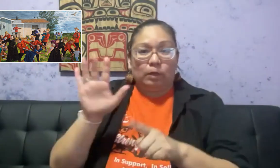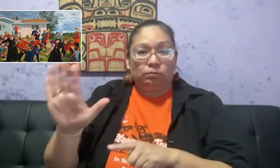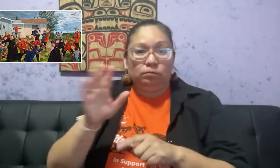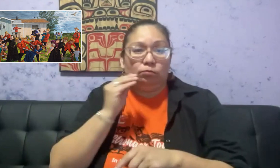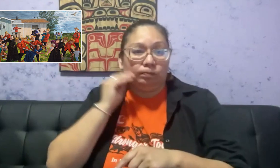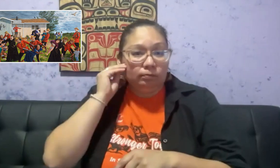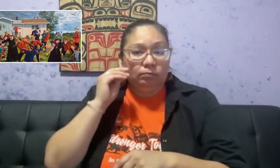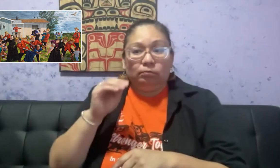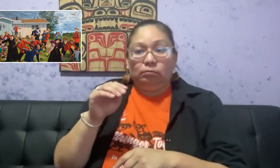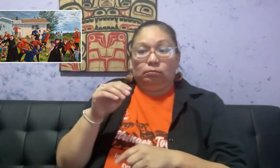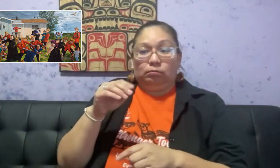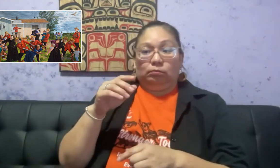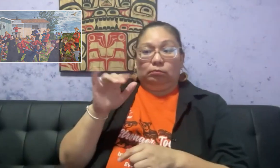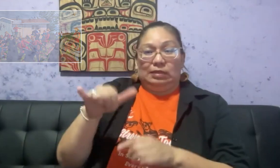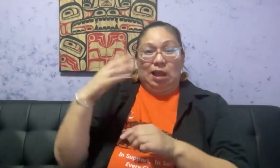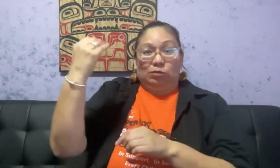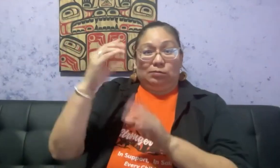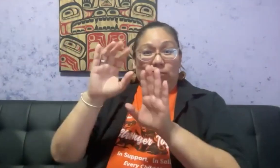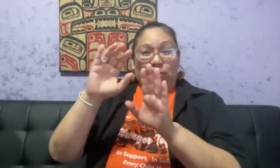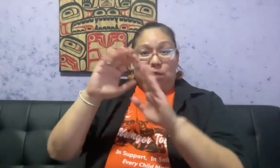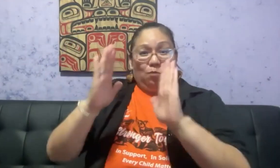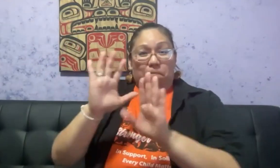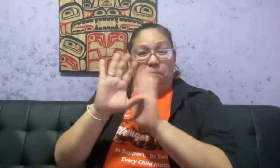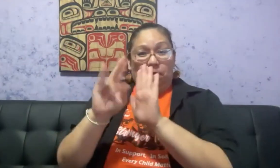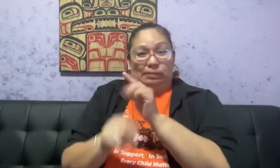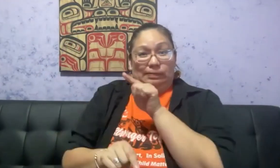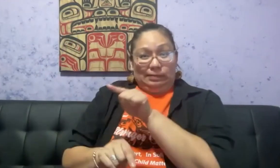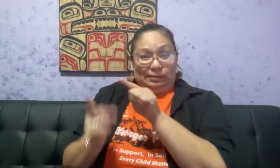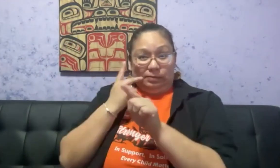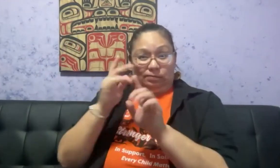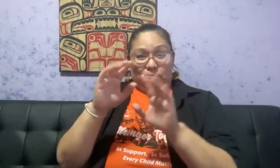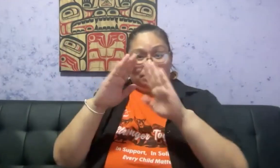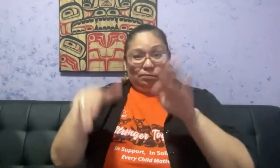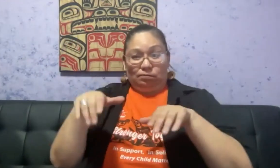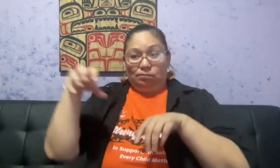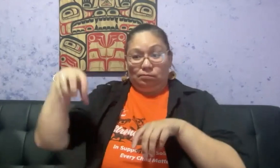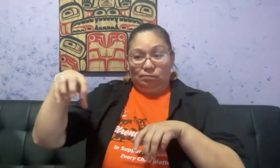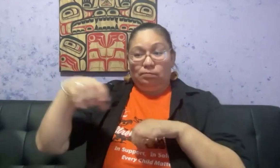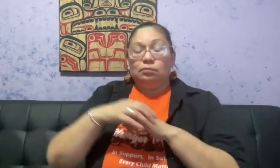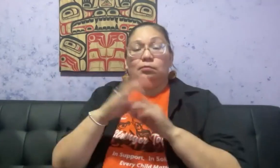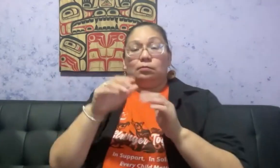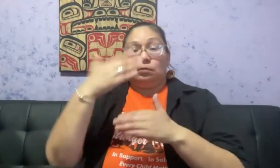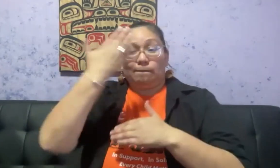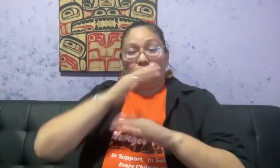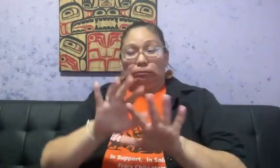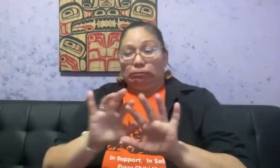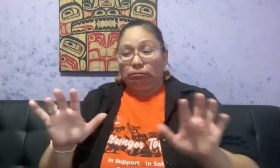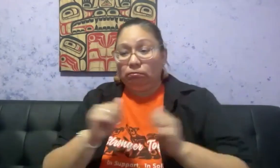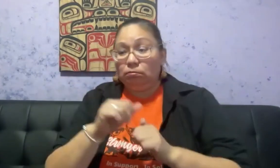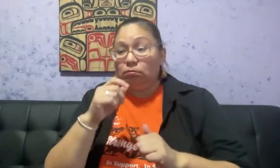Indigenous house ripping children out of the arms of their parents and grandparents and